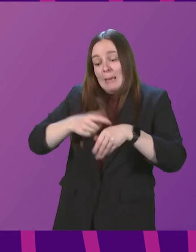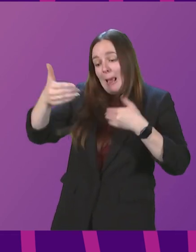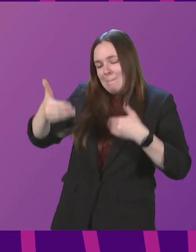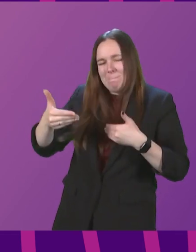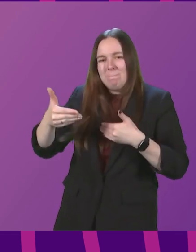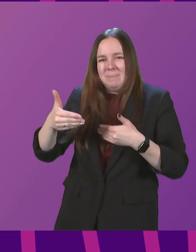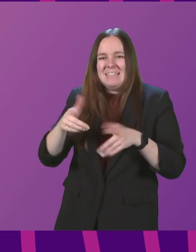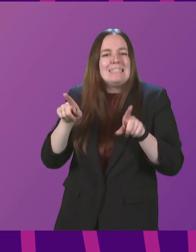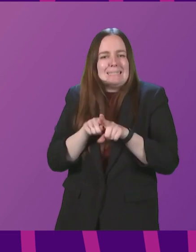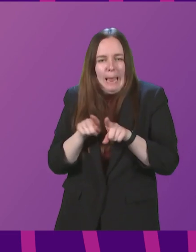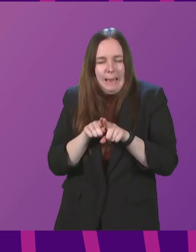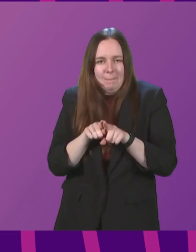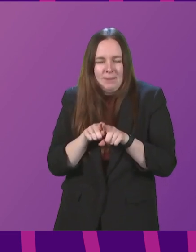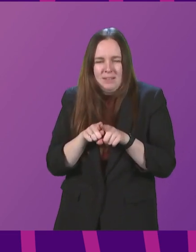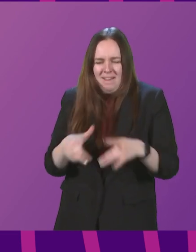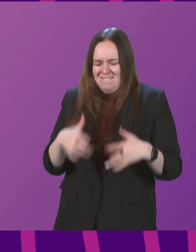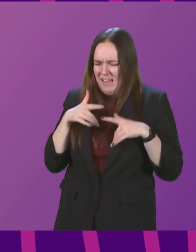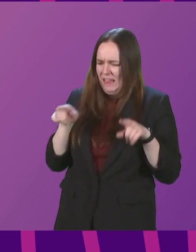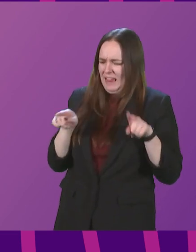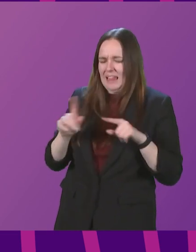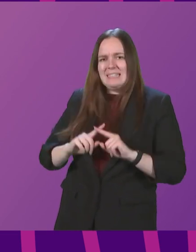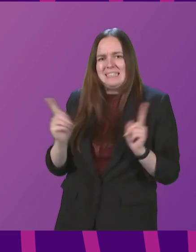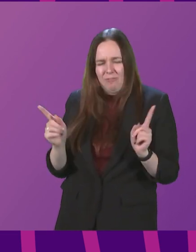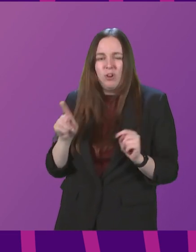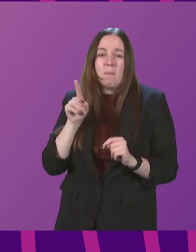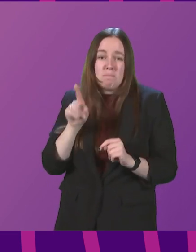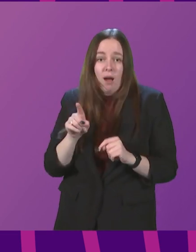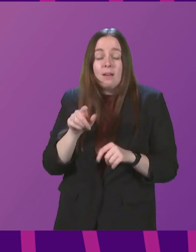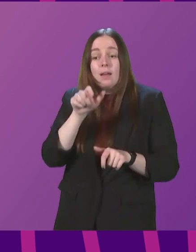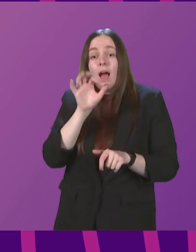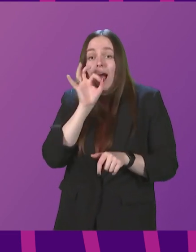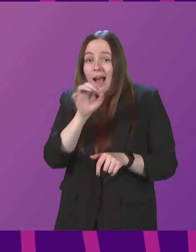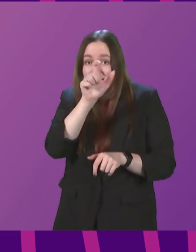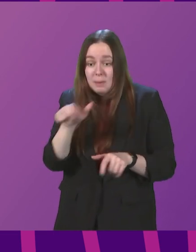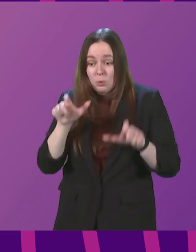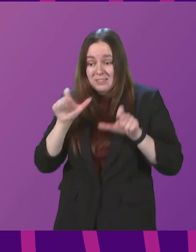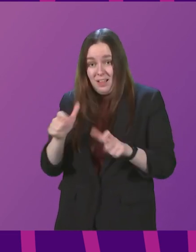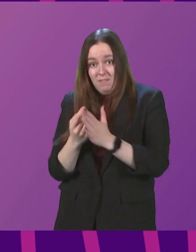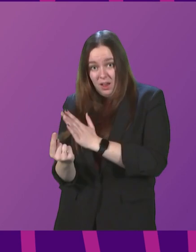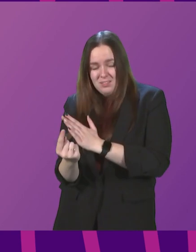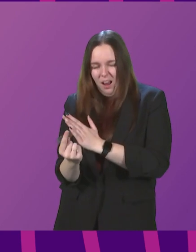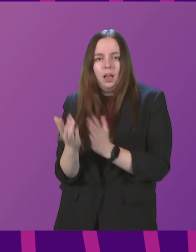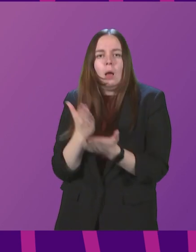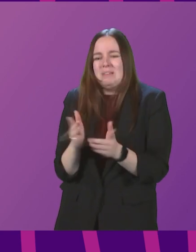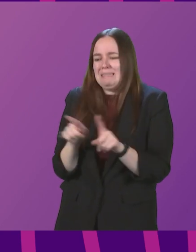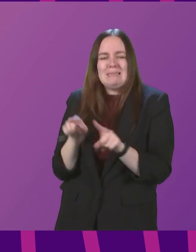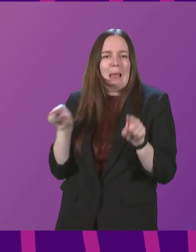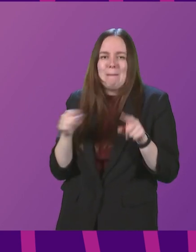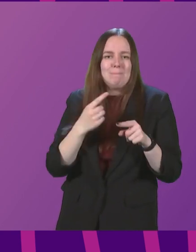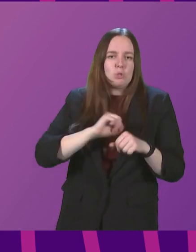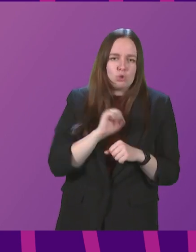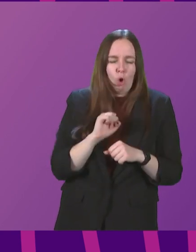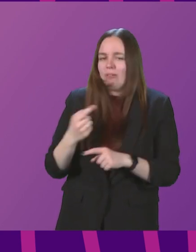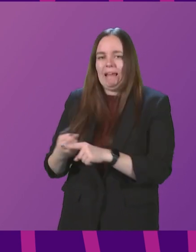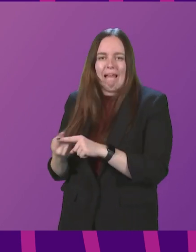impression of difference. But the substance, the period people are actually required to self-isolate for, is, in fact, the same in Scotland.